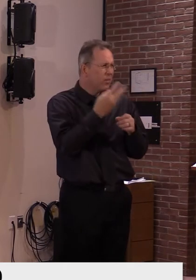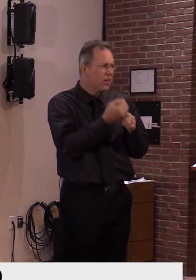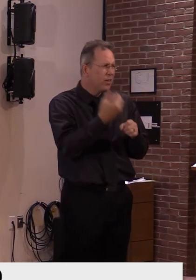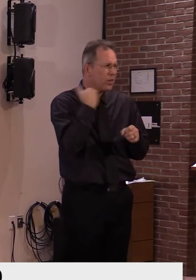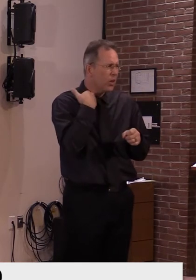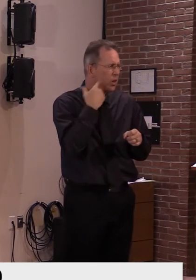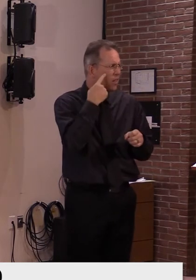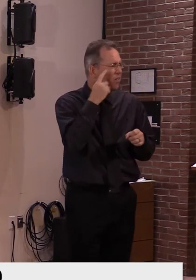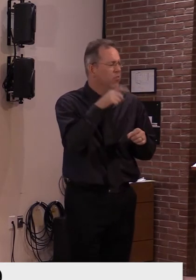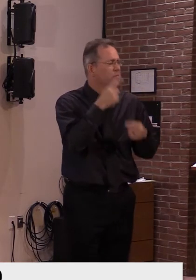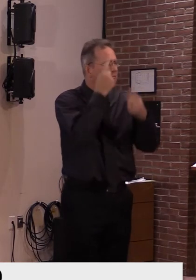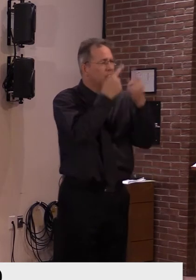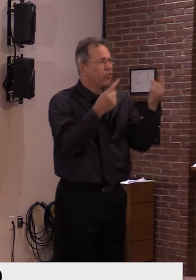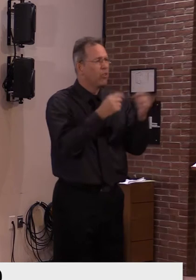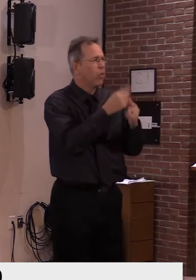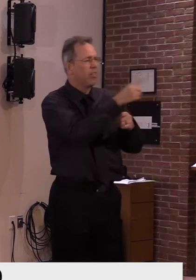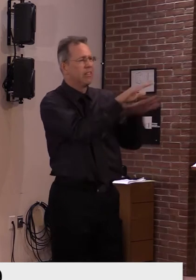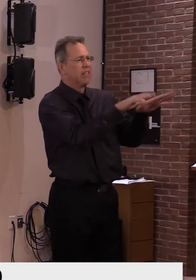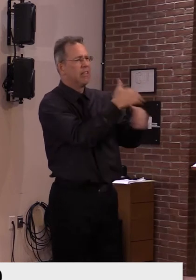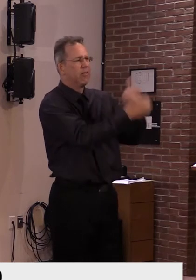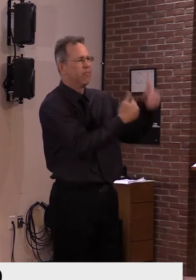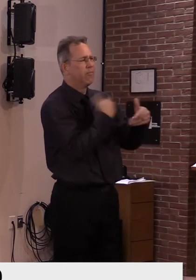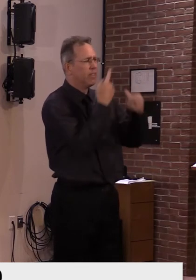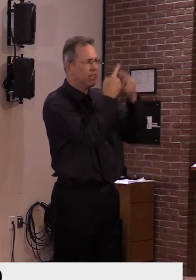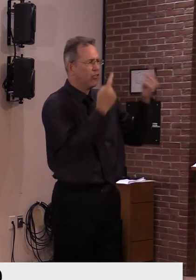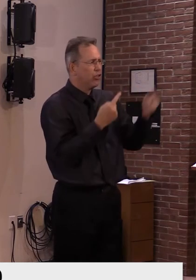uh, qualifications of, uh, uh,